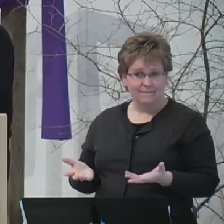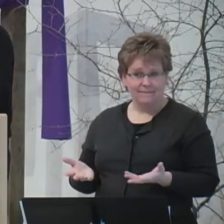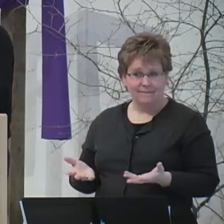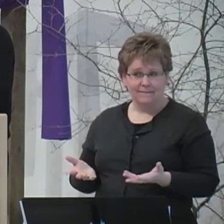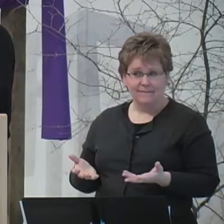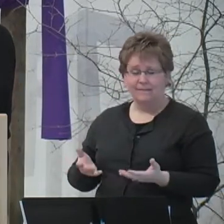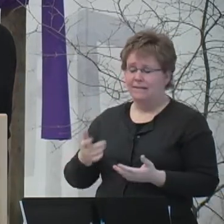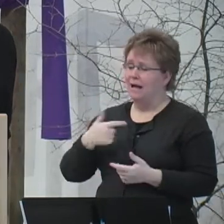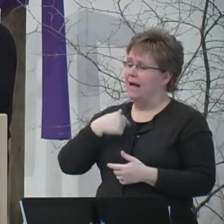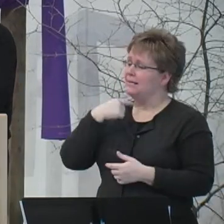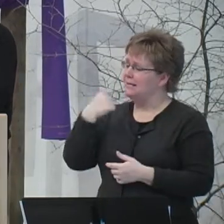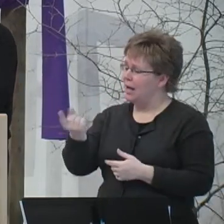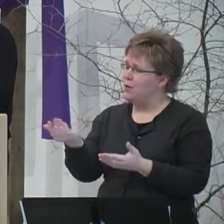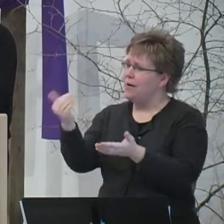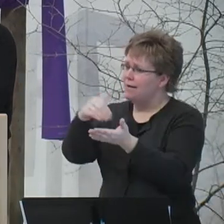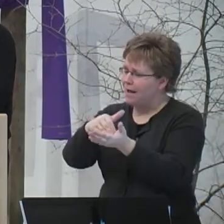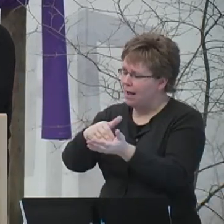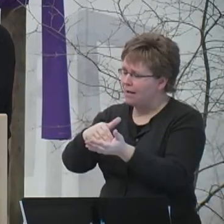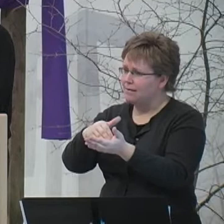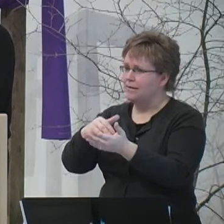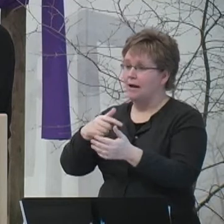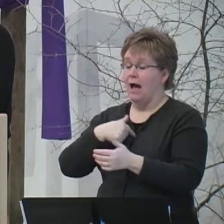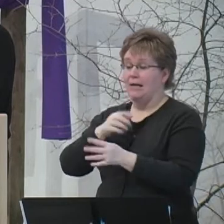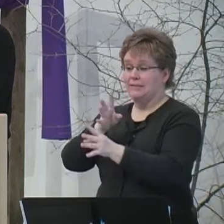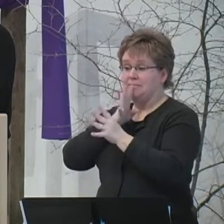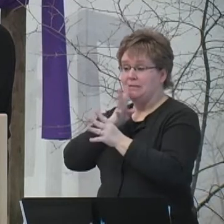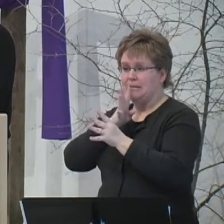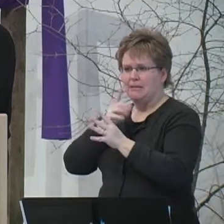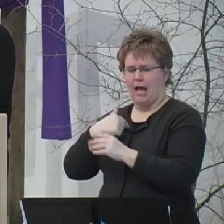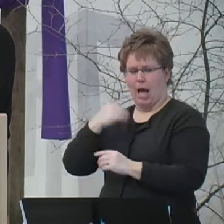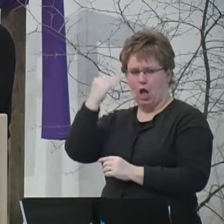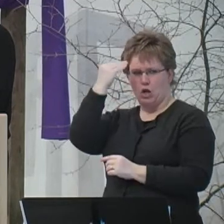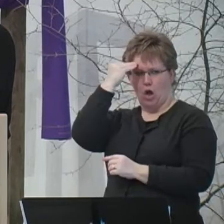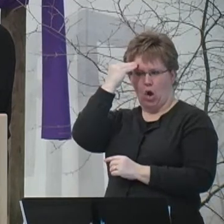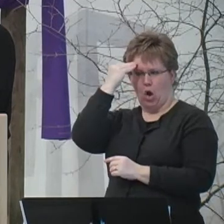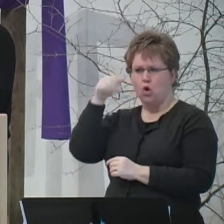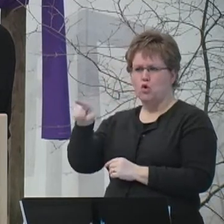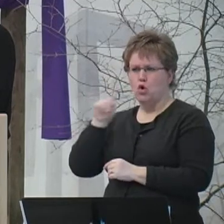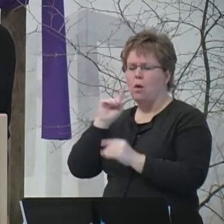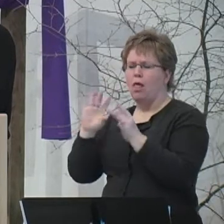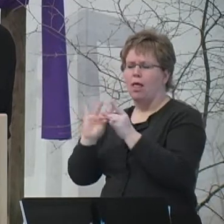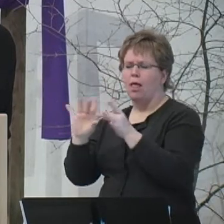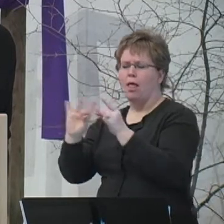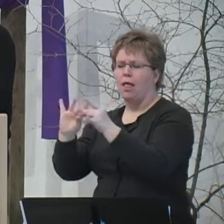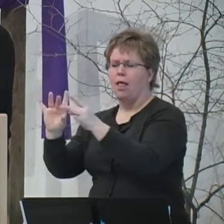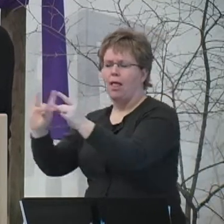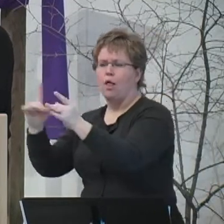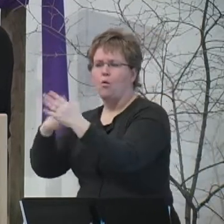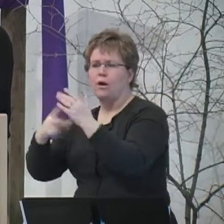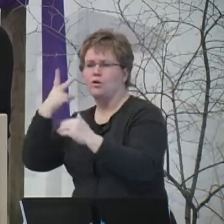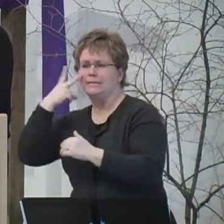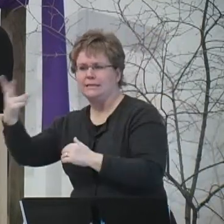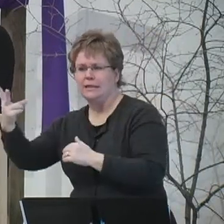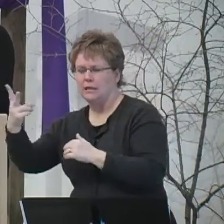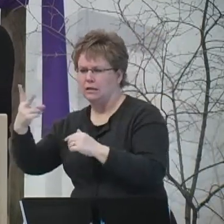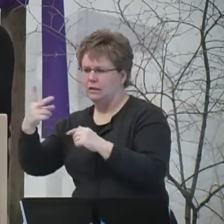Very truly I tell you, we speak of what we know and testify to what we have seen, yet you do not receive our